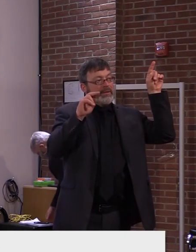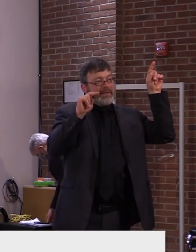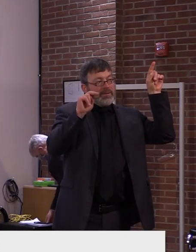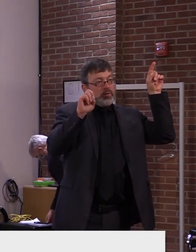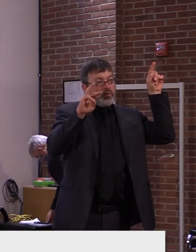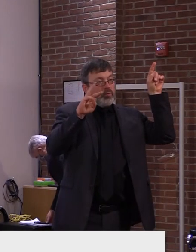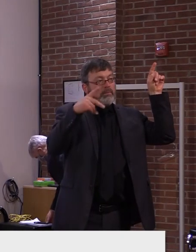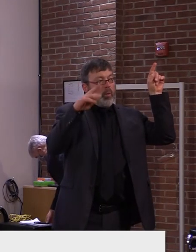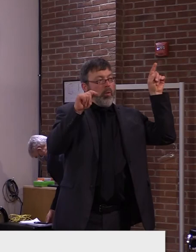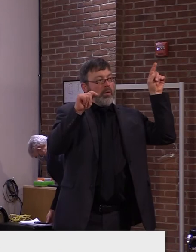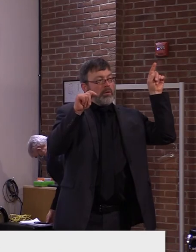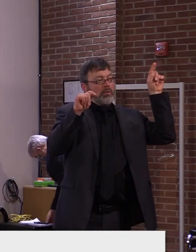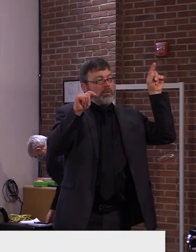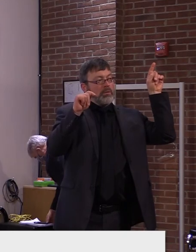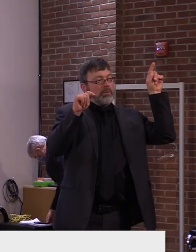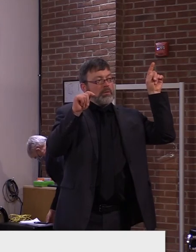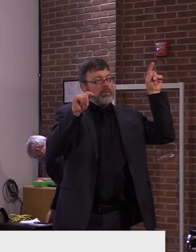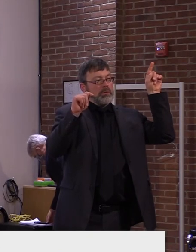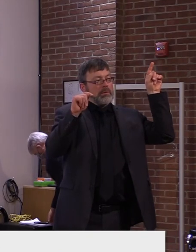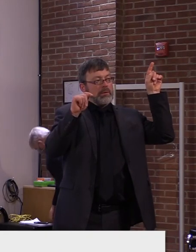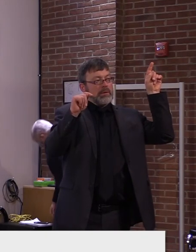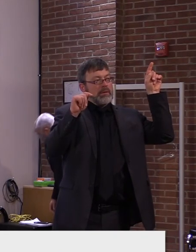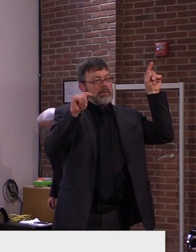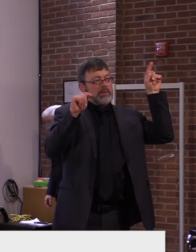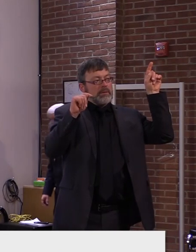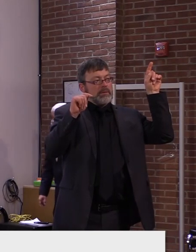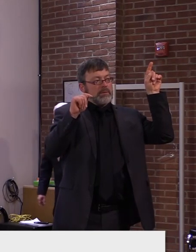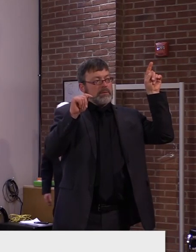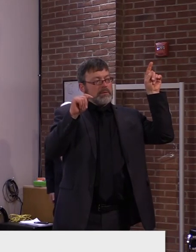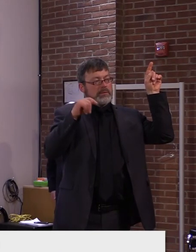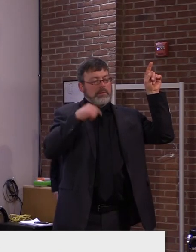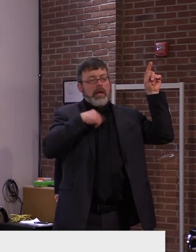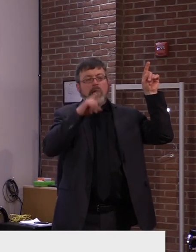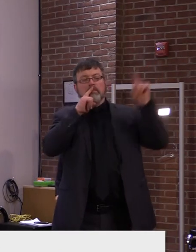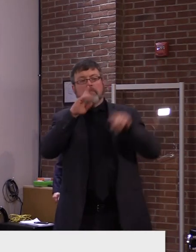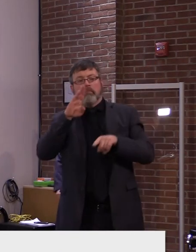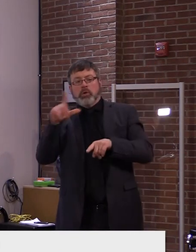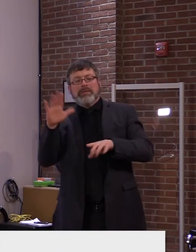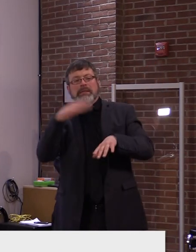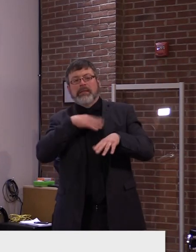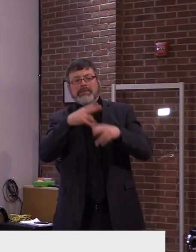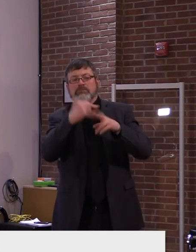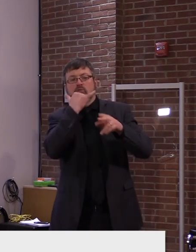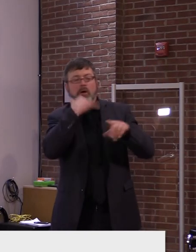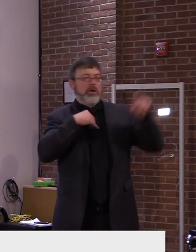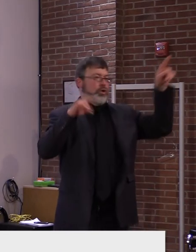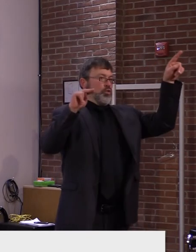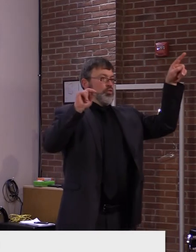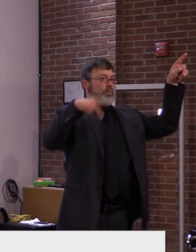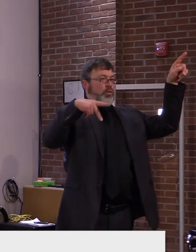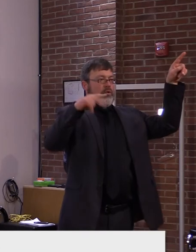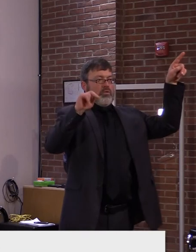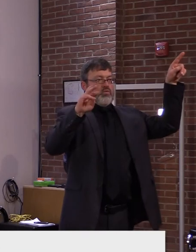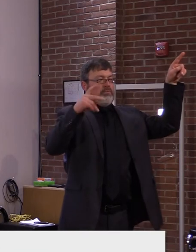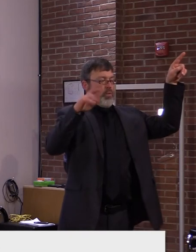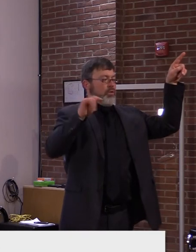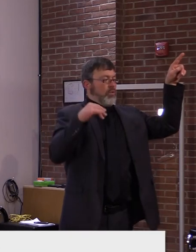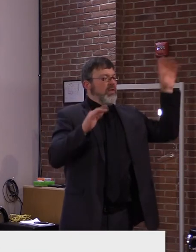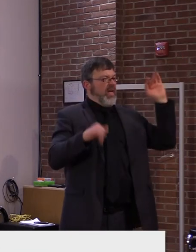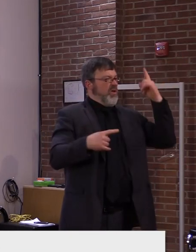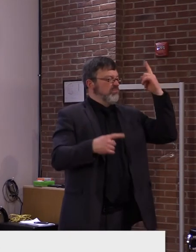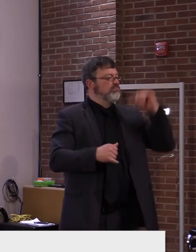I'm sorry. It was in Newport. You're right. Okay. Thank you, Governor. Yep. Andrew, Caledonian record.